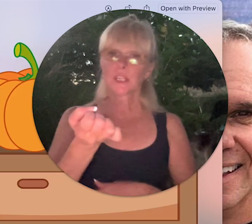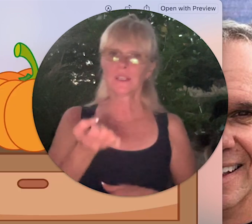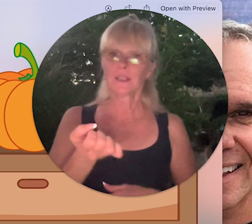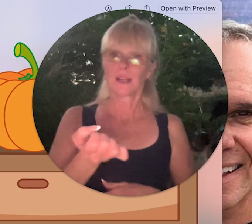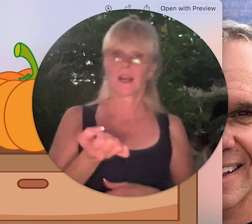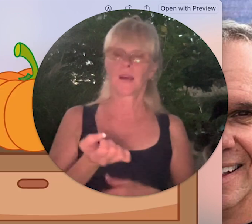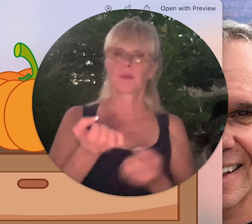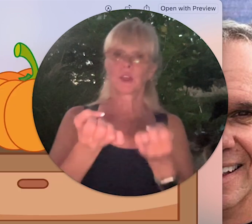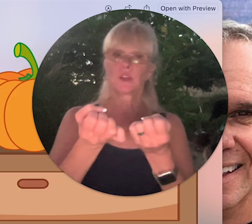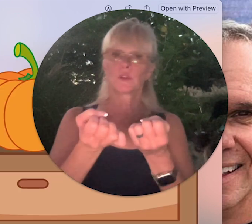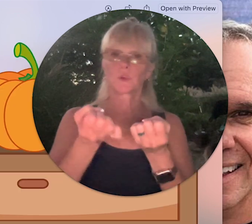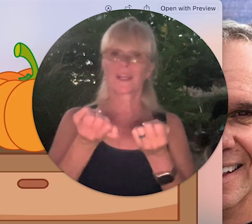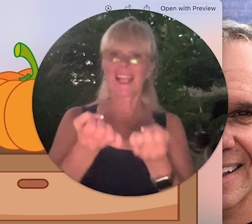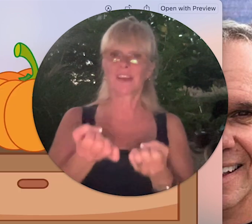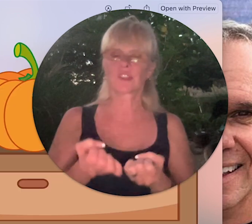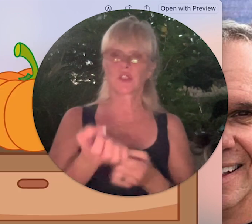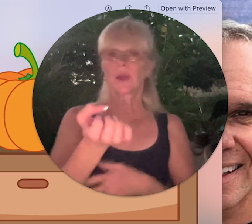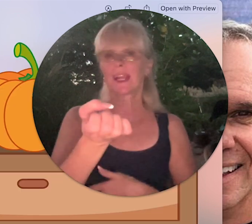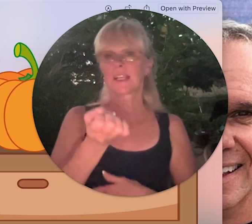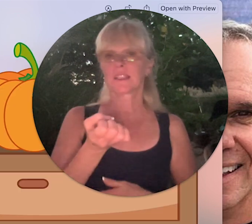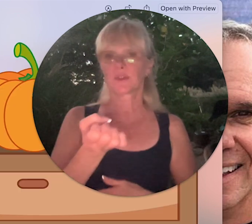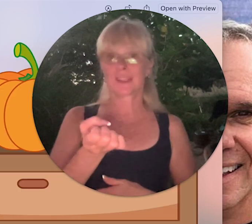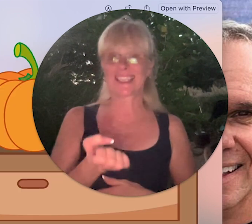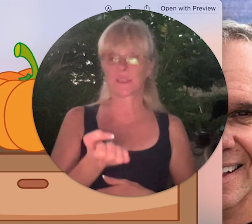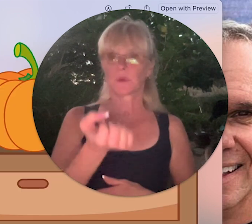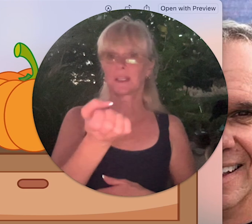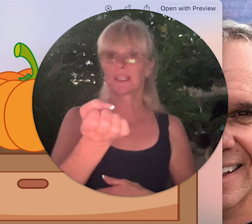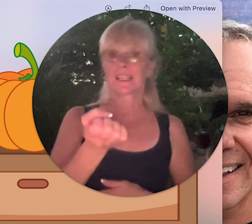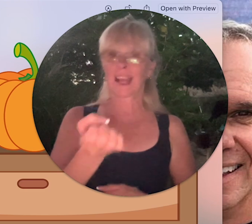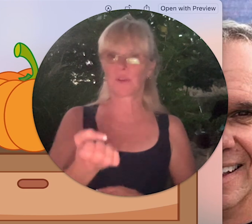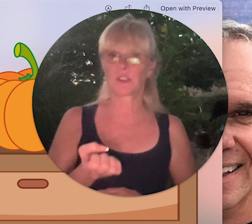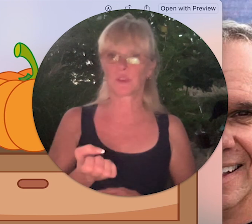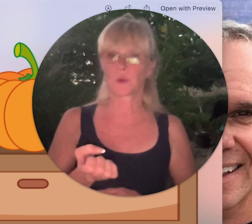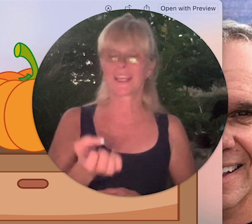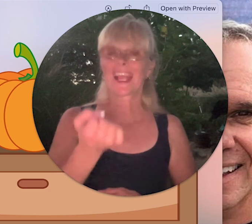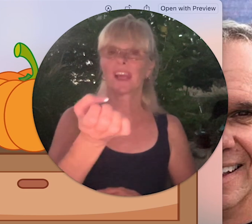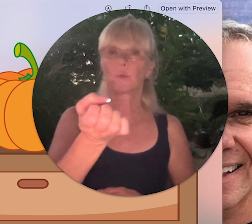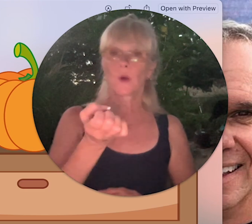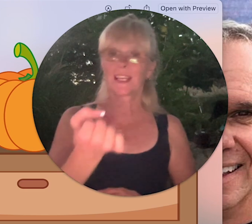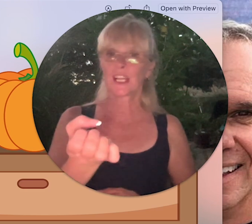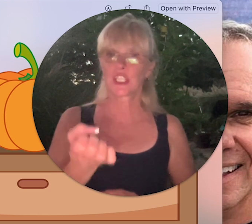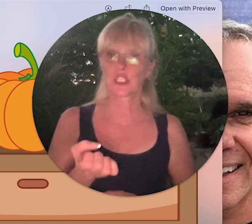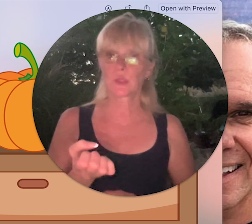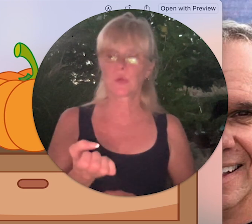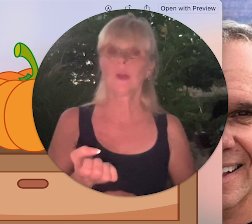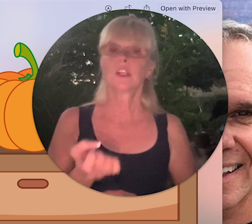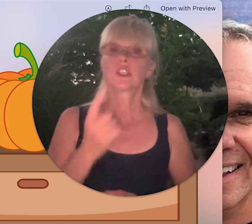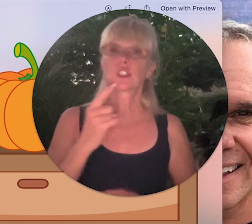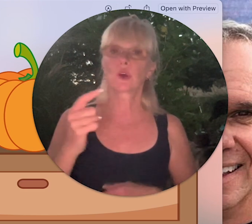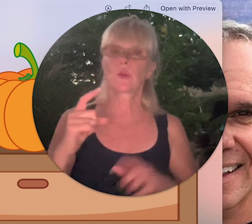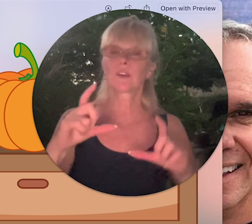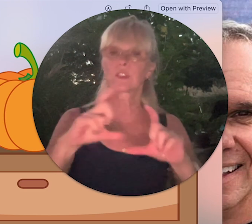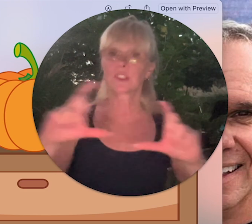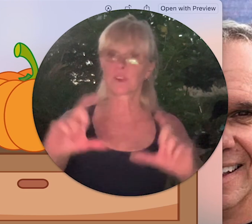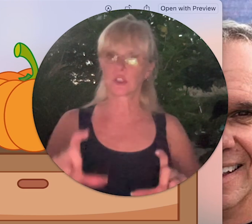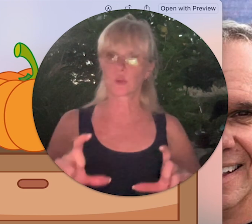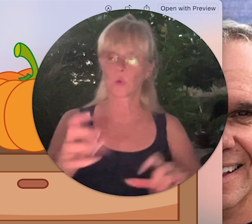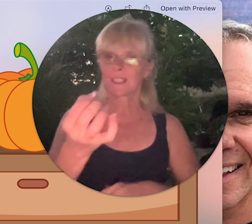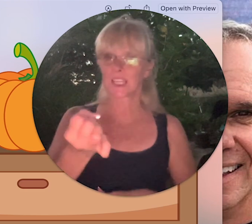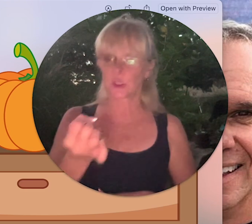you can use one hand or two hands for this one it I would use one hand one two to show there's different drawers that you